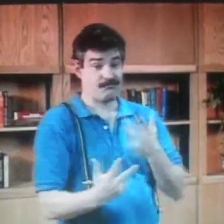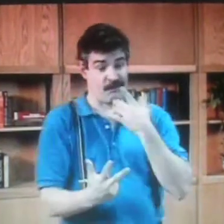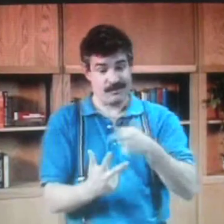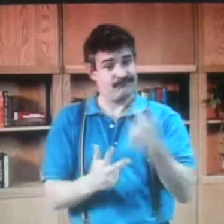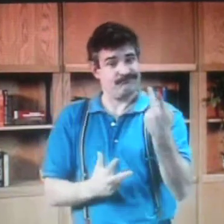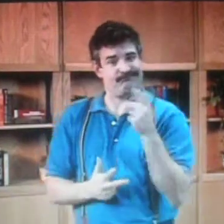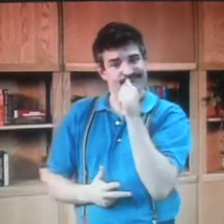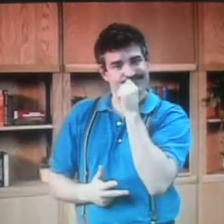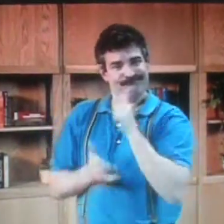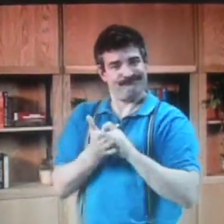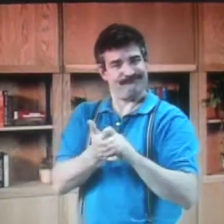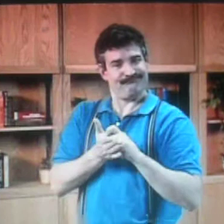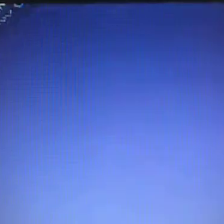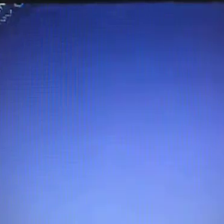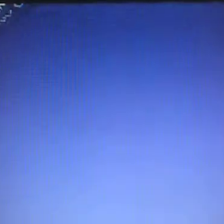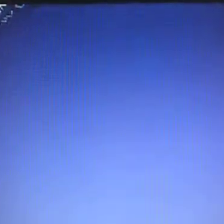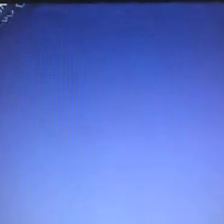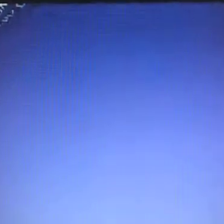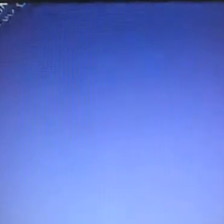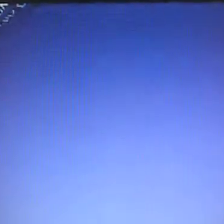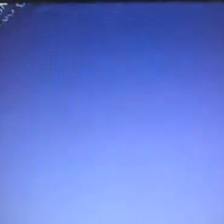class chose to pick, to talk through the interpreter. interpreter.